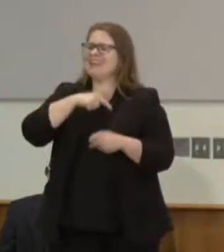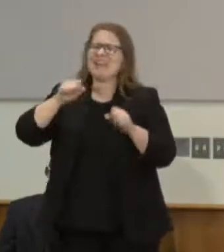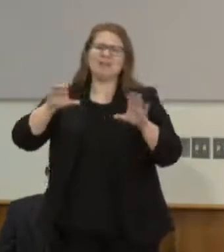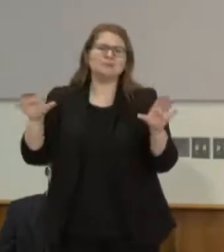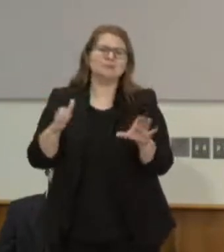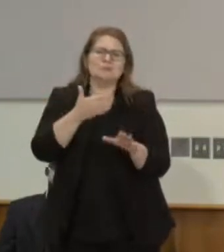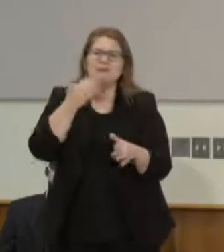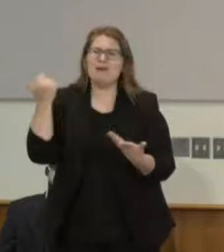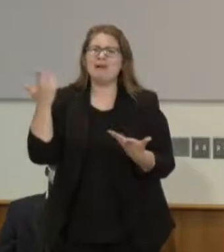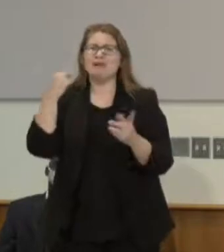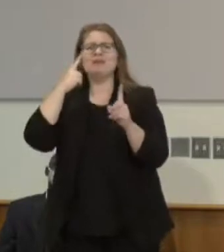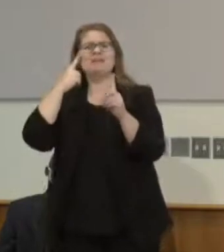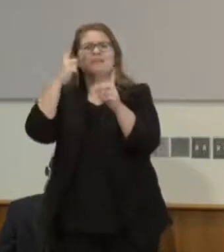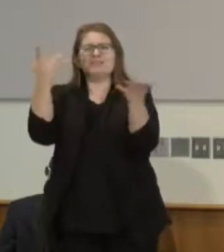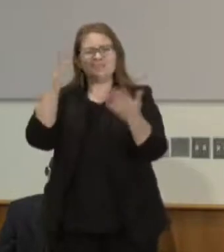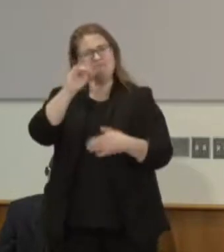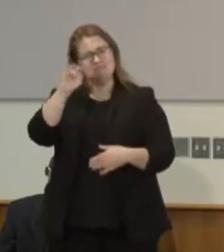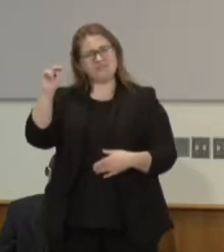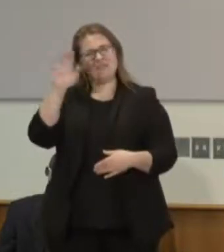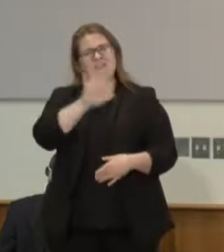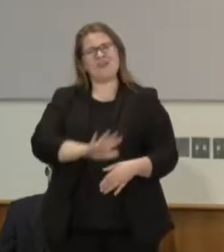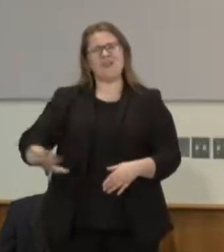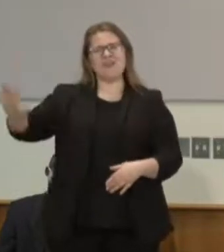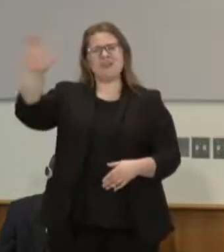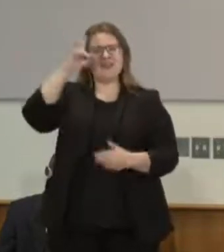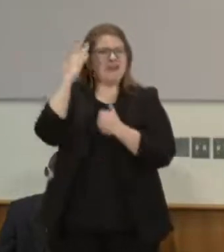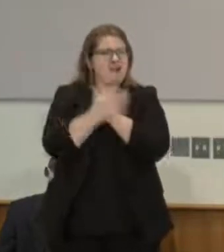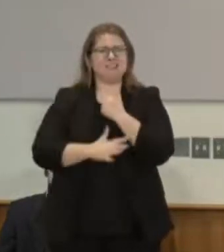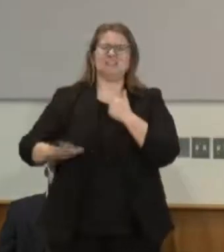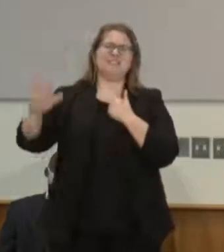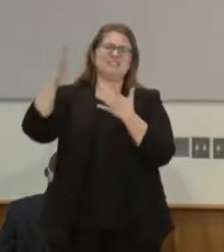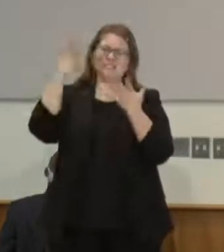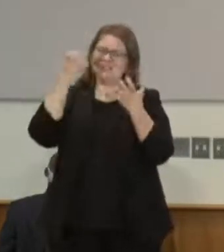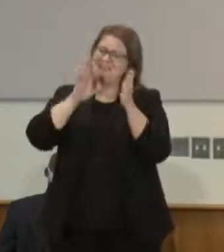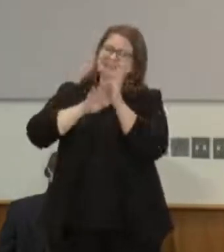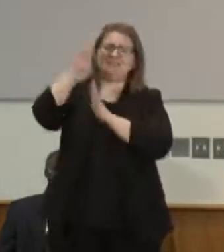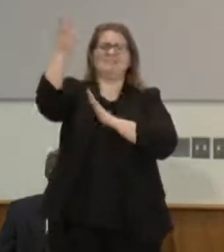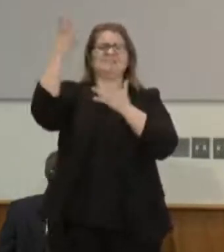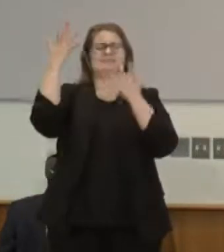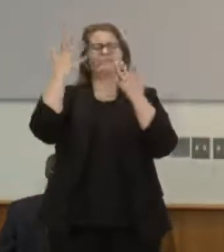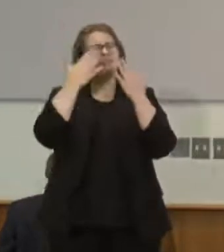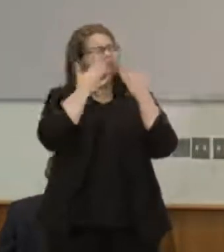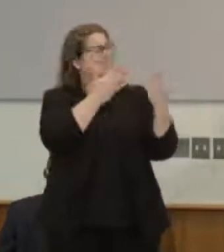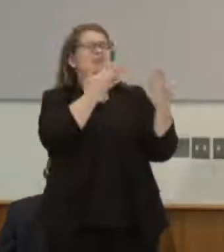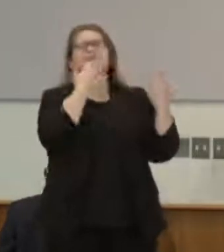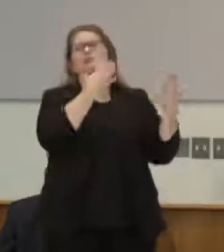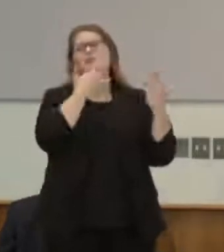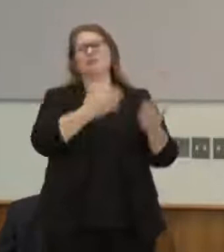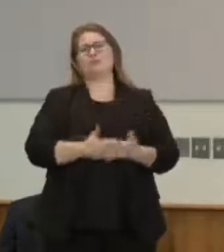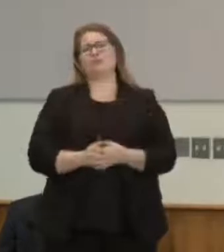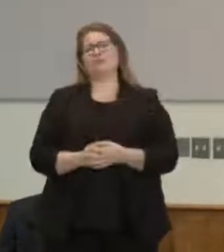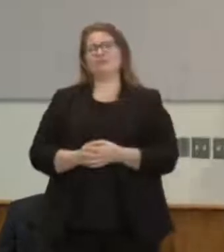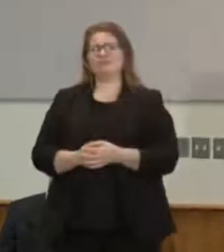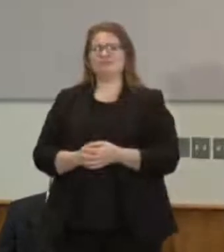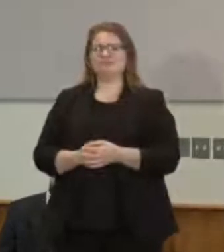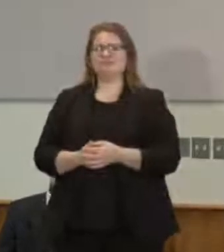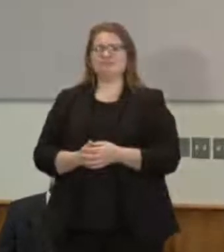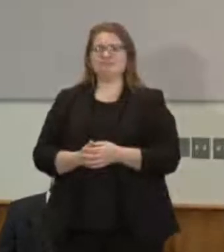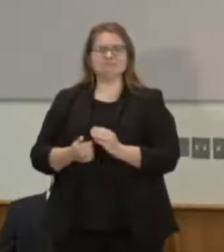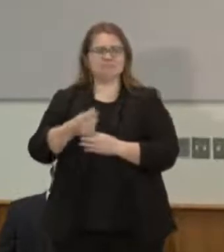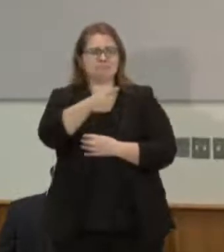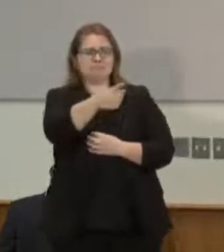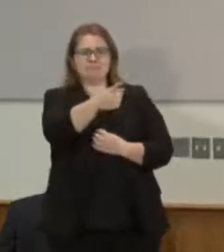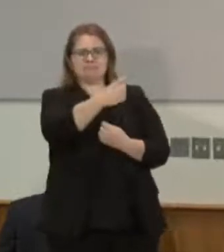for the betterment of Minnesota and for the betterment of this country thank you governor for allowing me to speak I just had a question